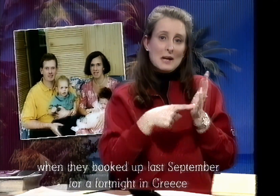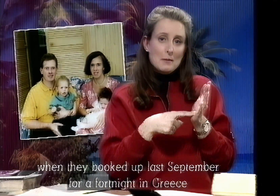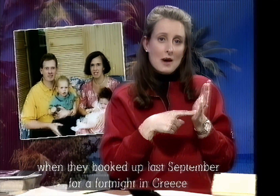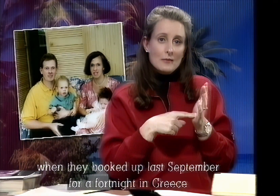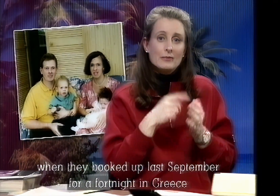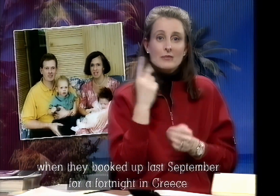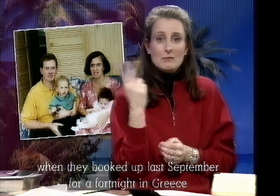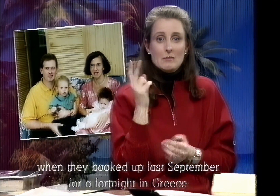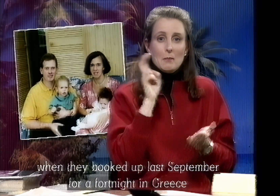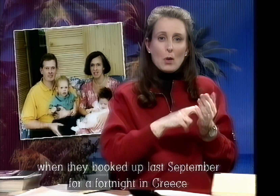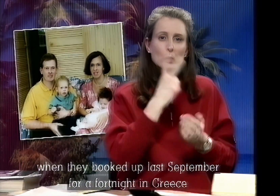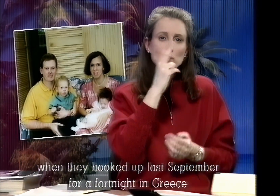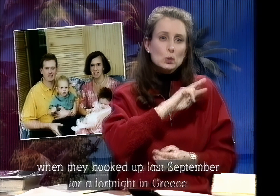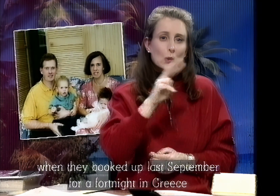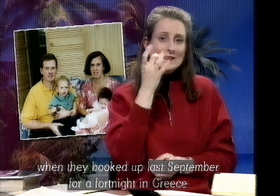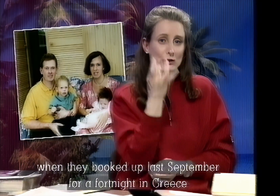Greece with their children and some friends.